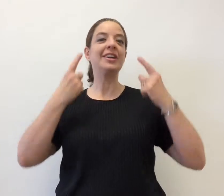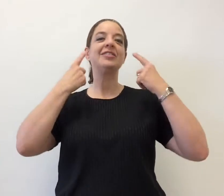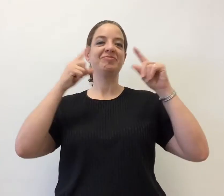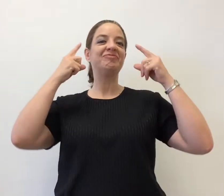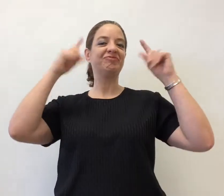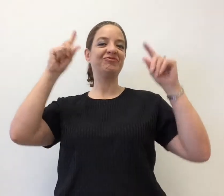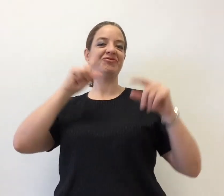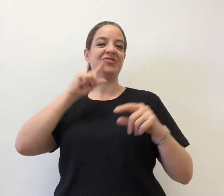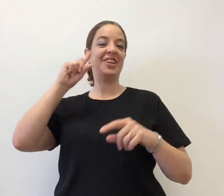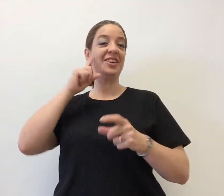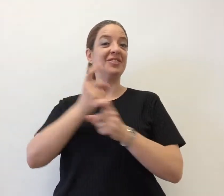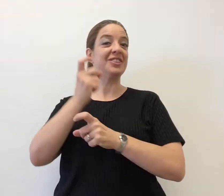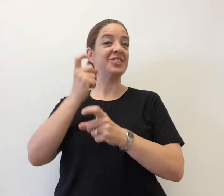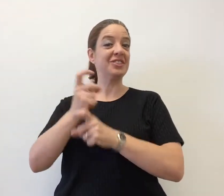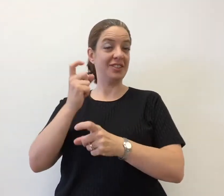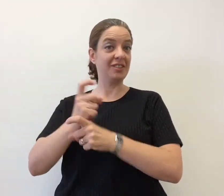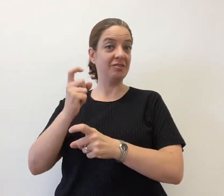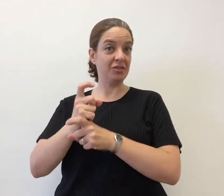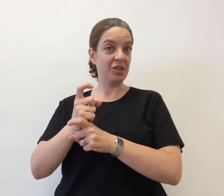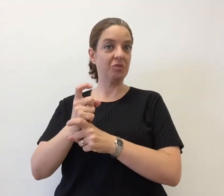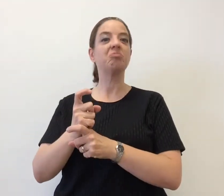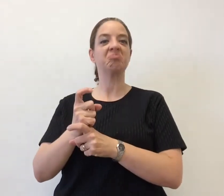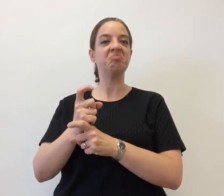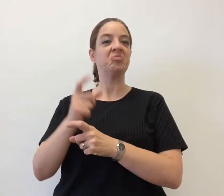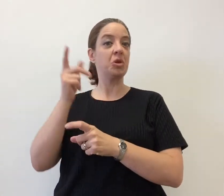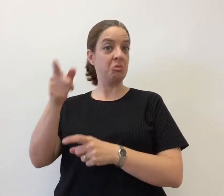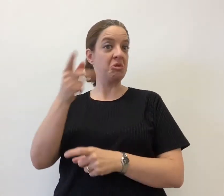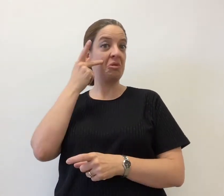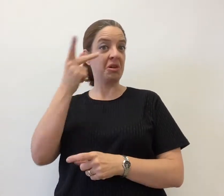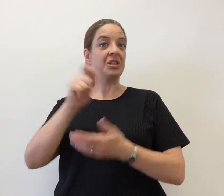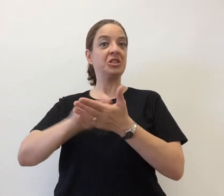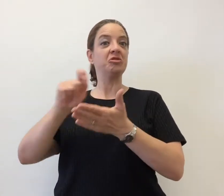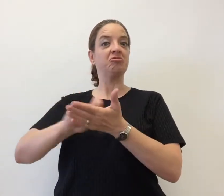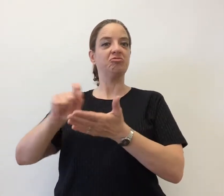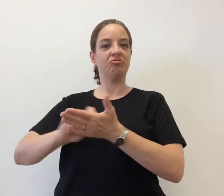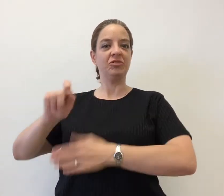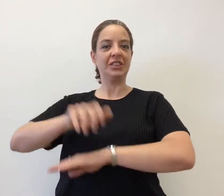Today, we're going to work on a famous deaf joke written out in English.